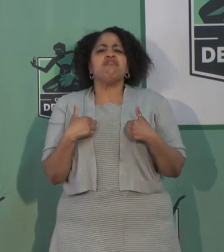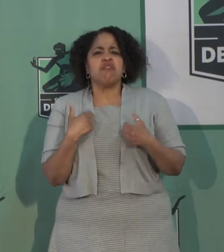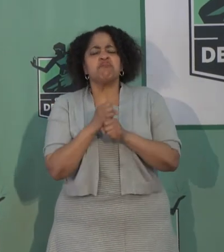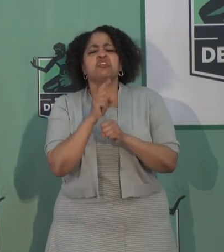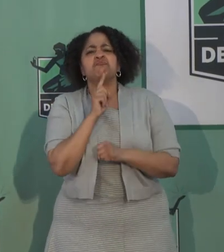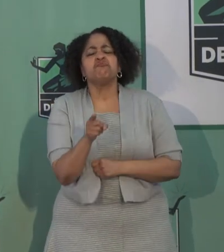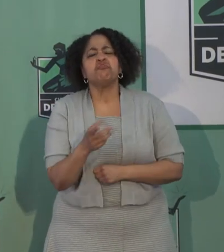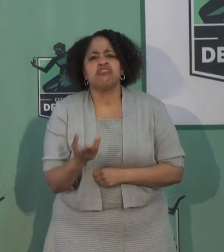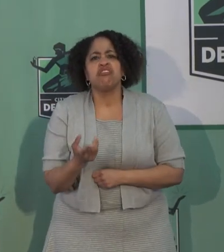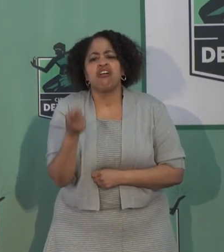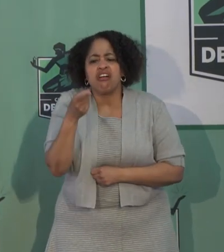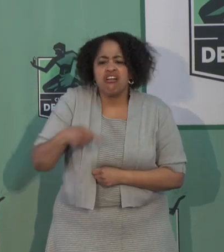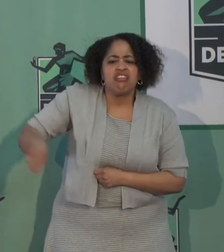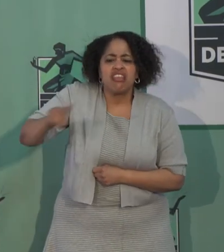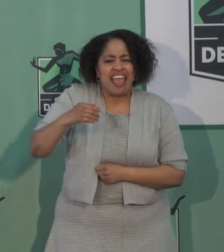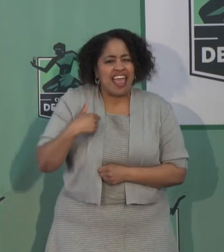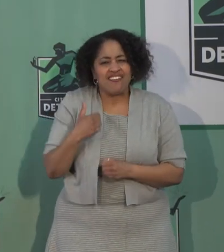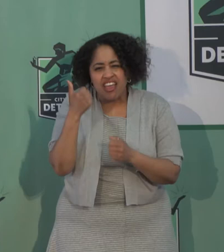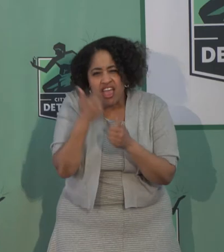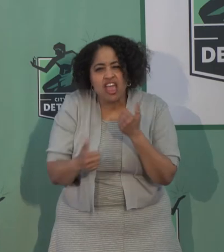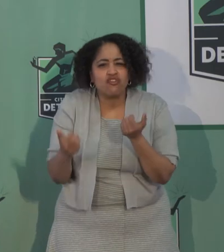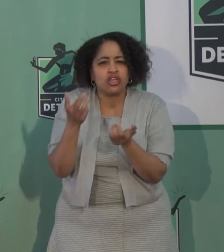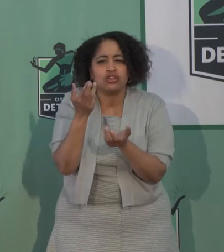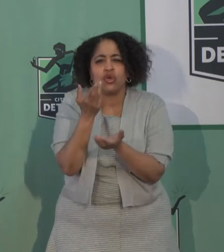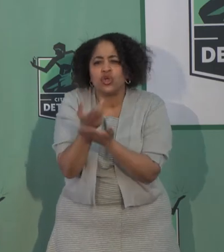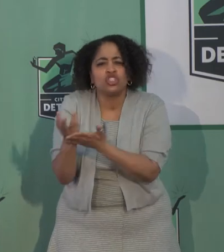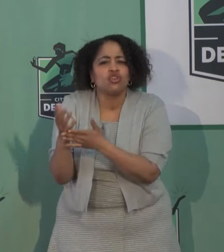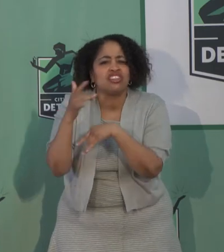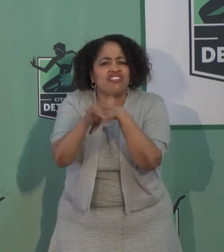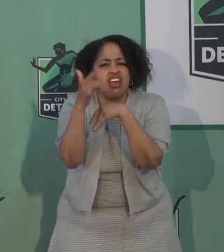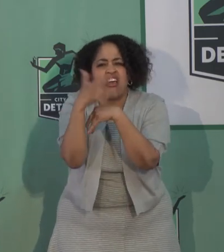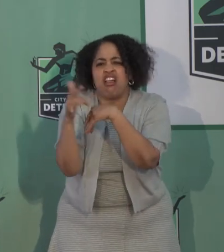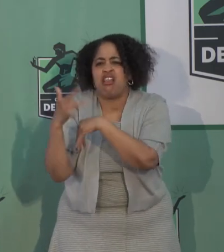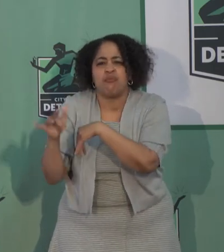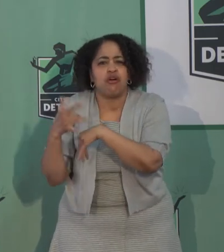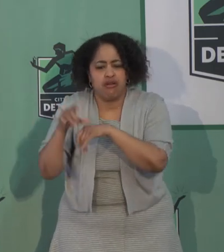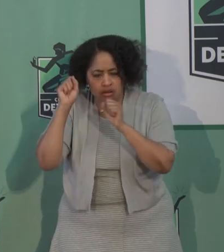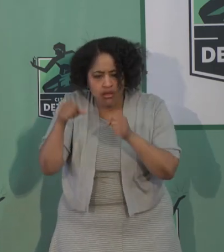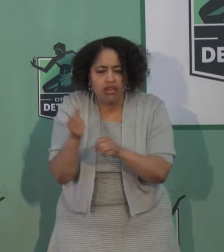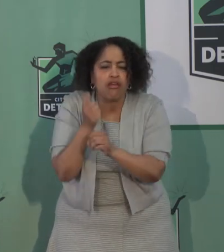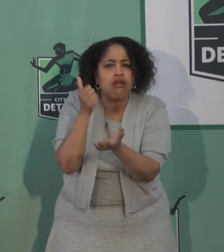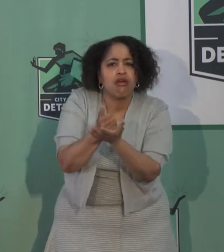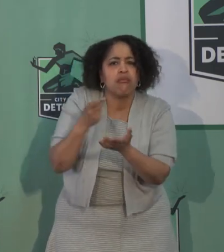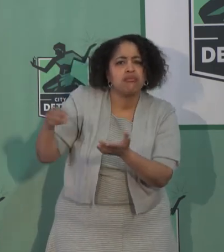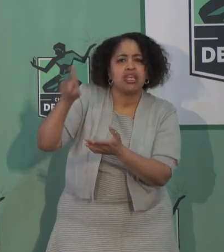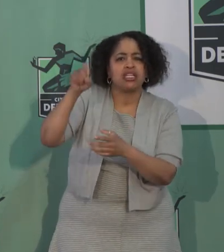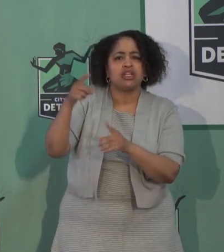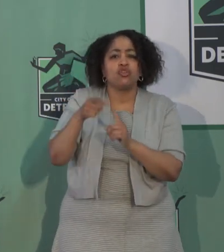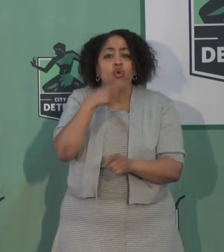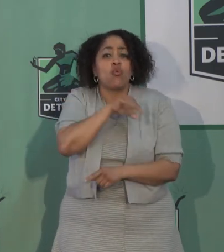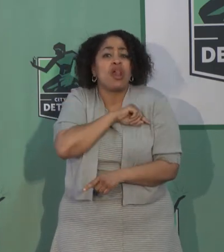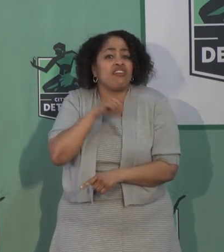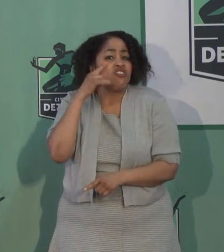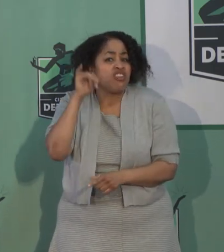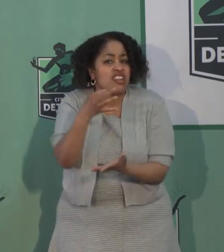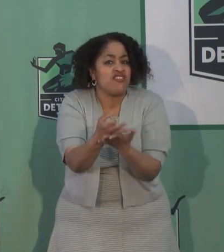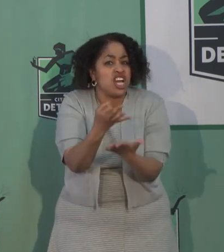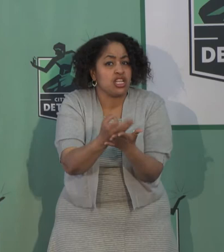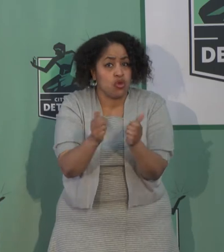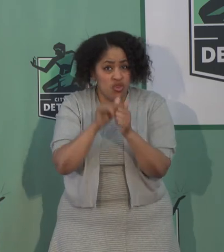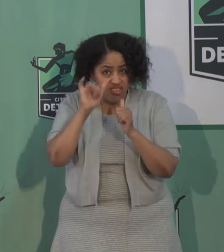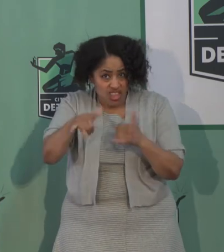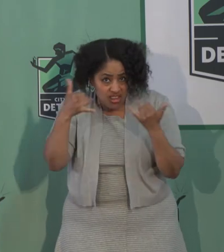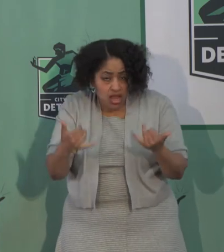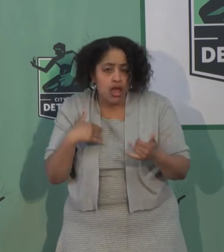make sure they have every resource possible to qualify for this funding. And with that,